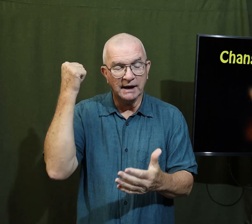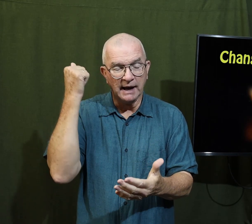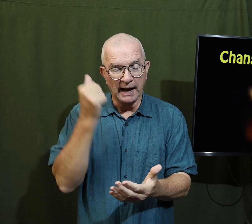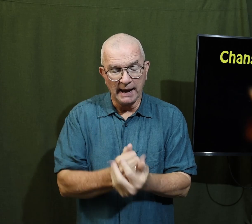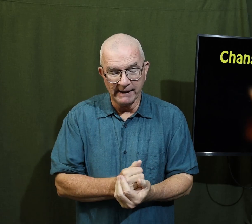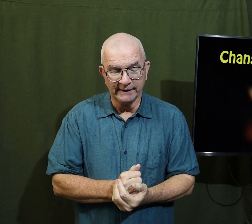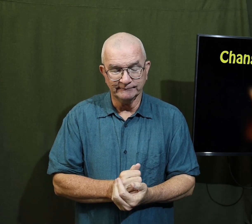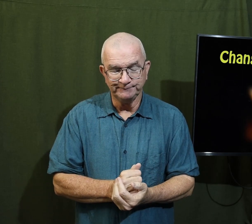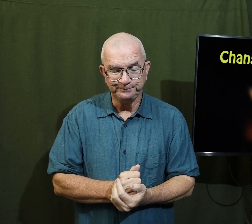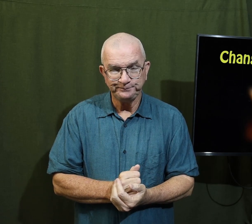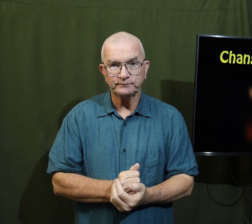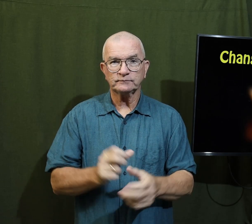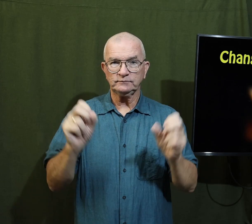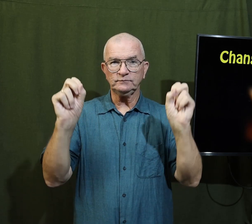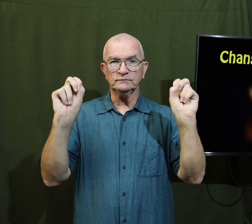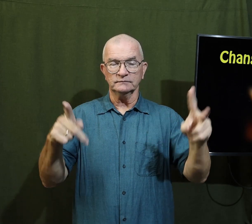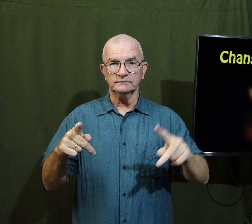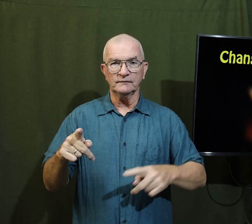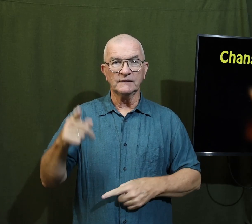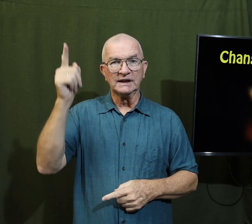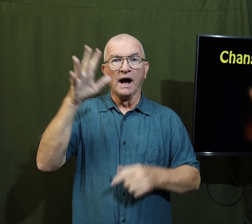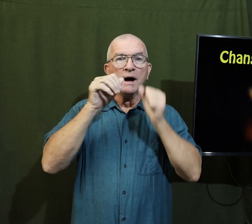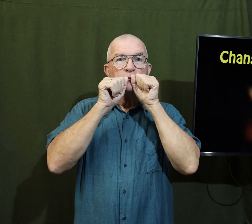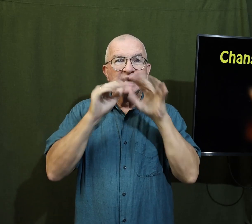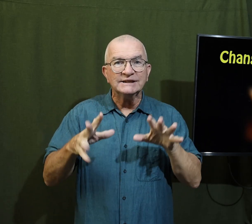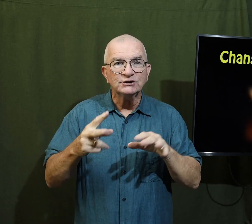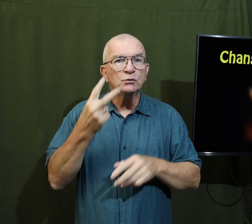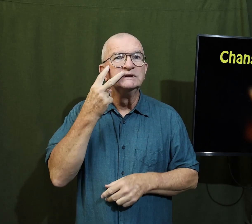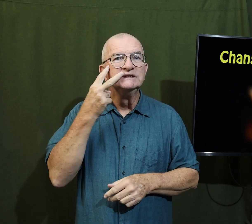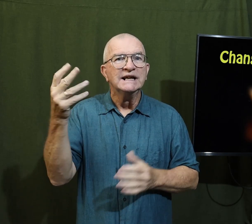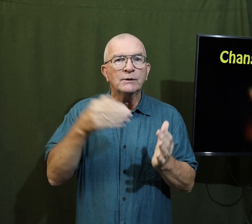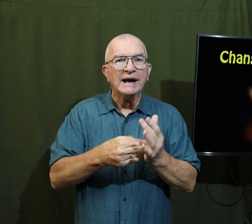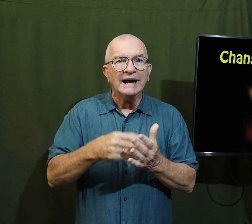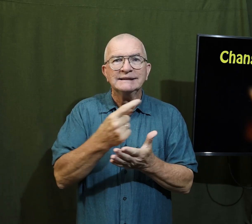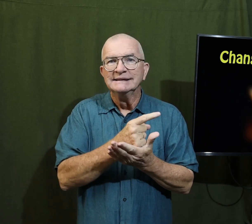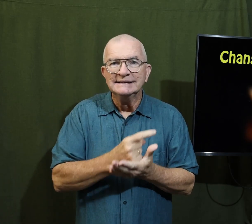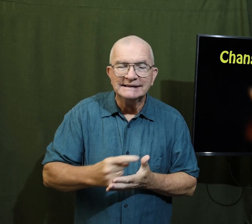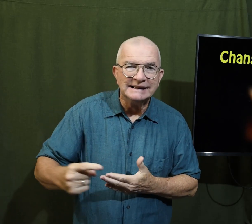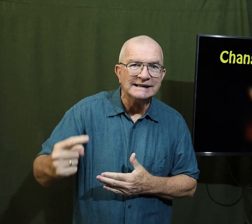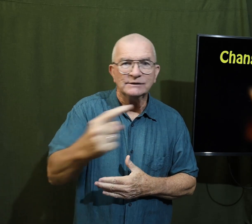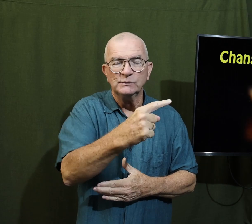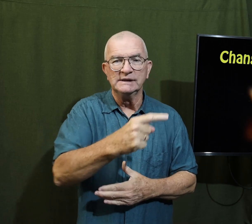amen okay god bless you see you again next week